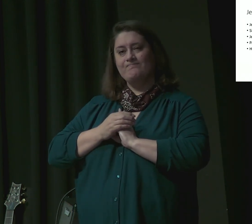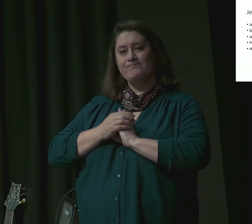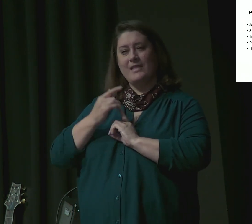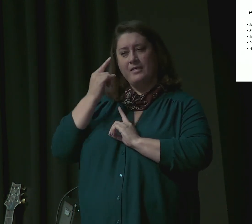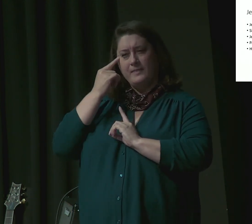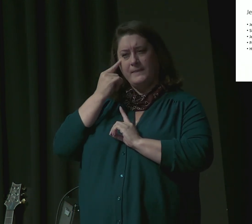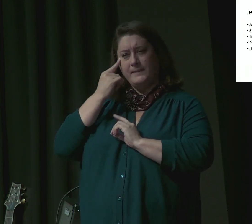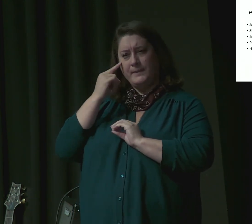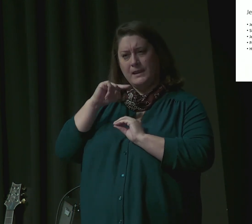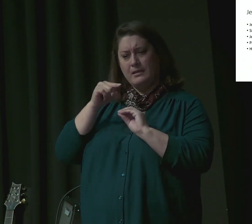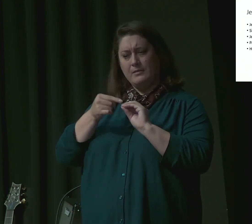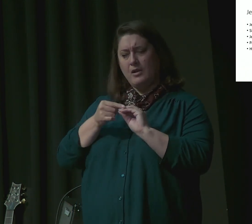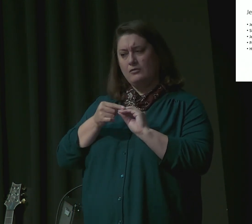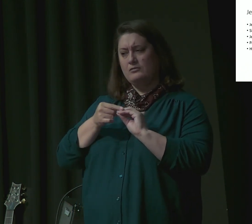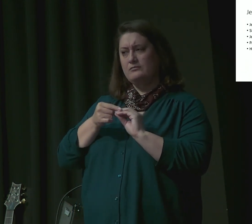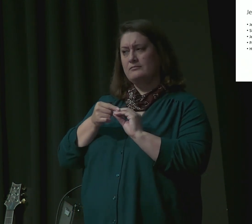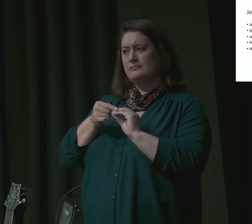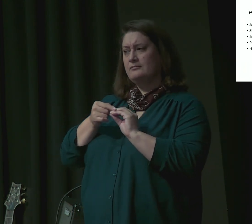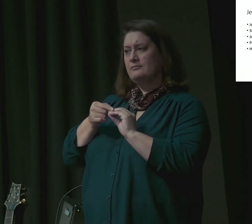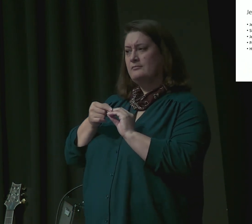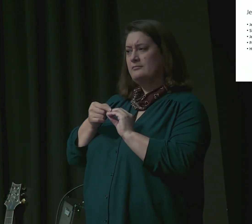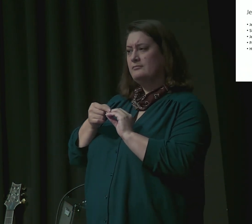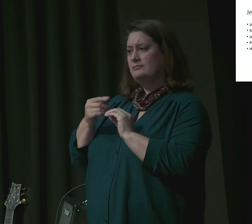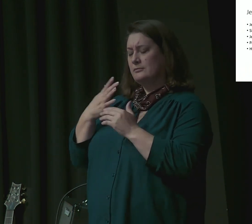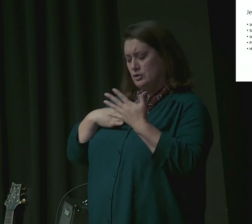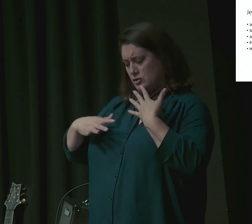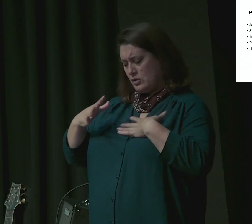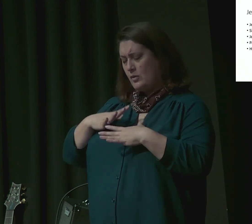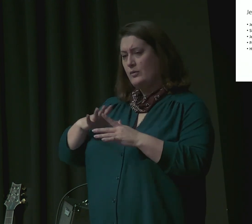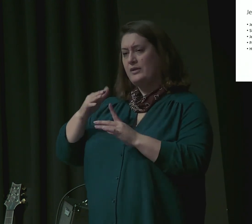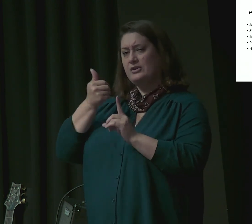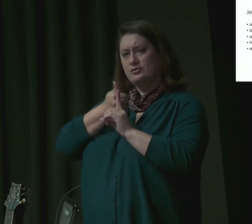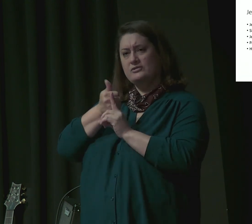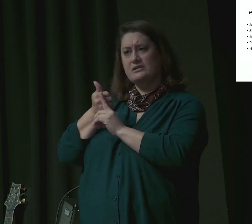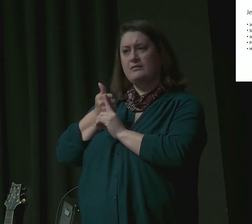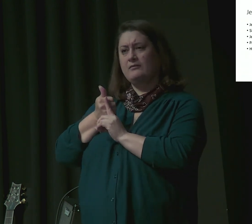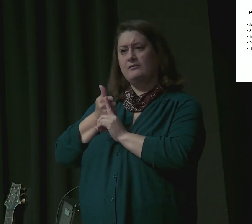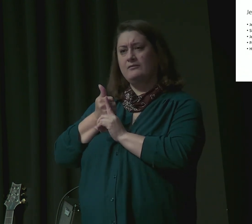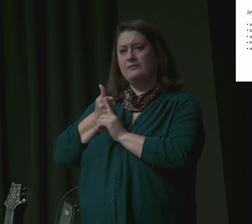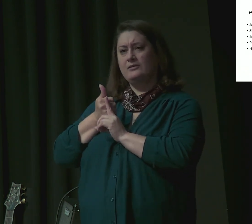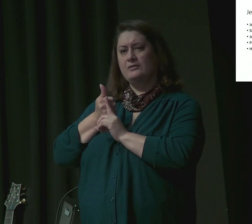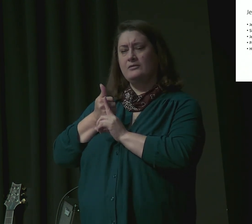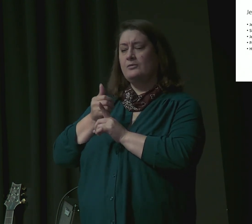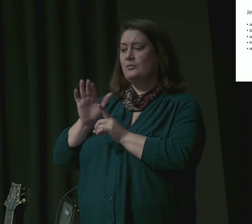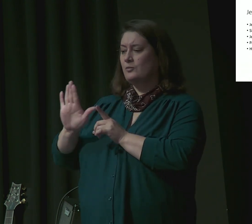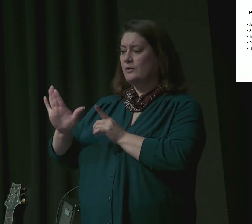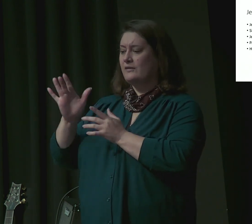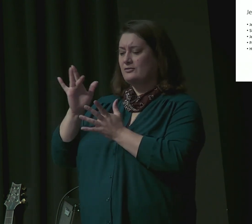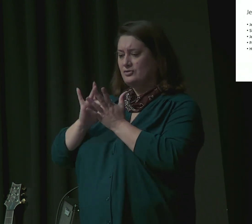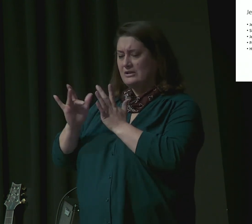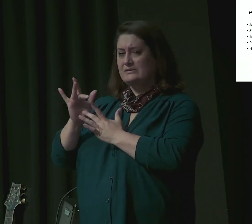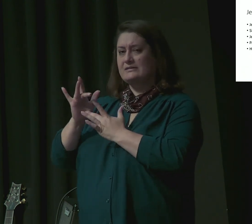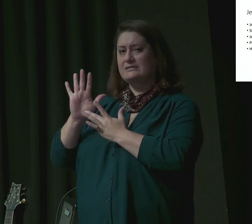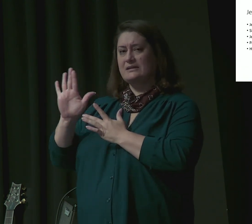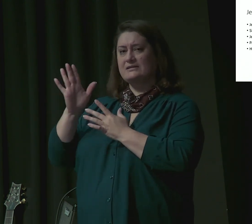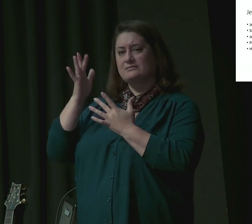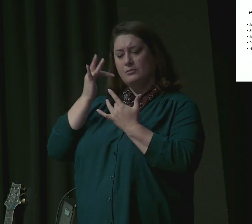close yourself in the graces and mercy of Jesus in its simplest